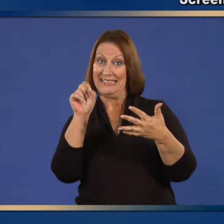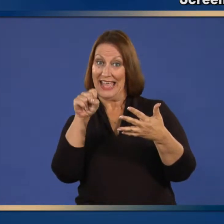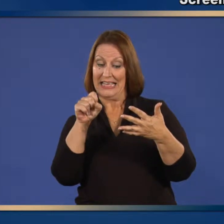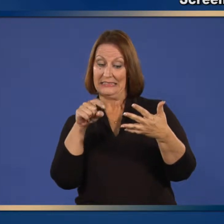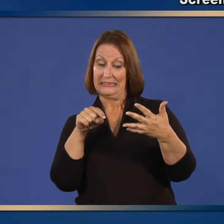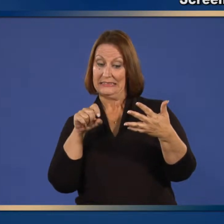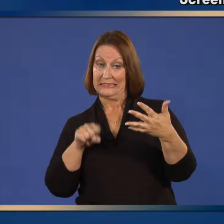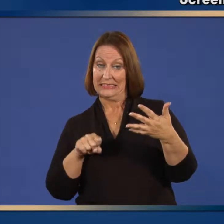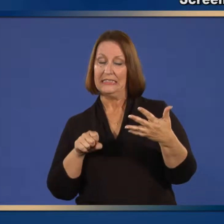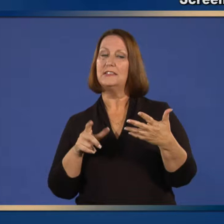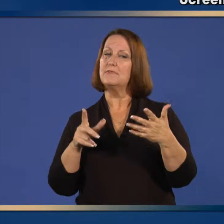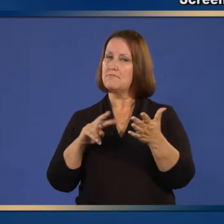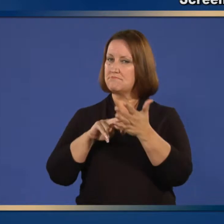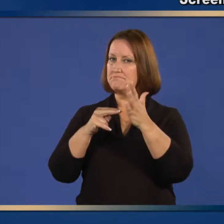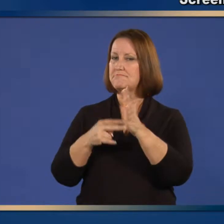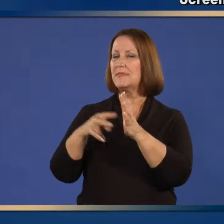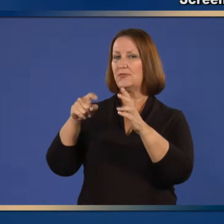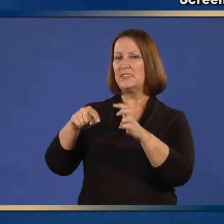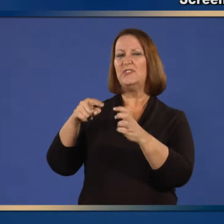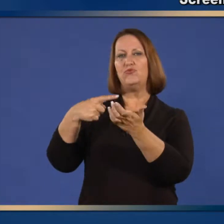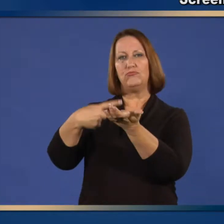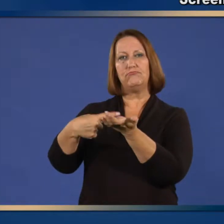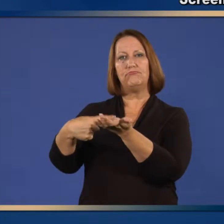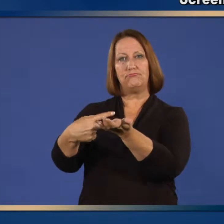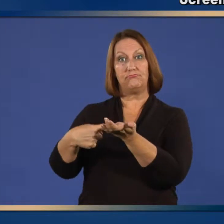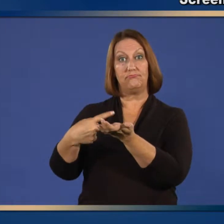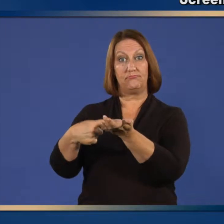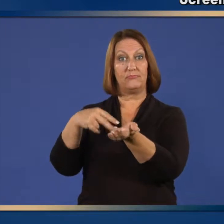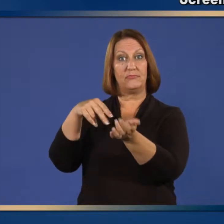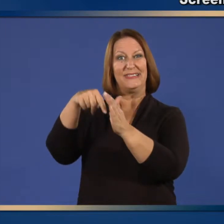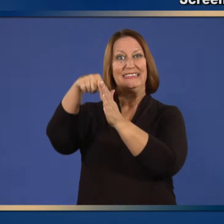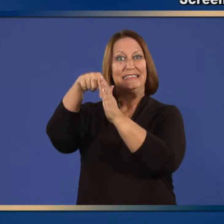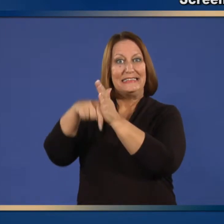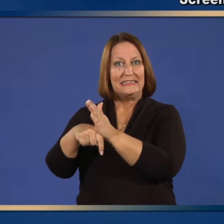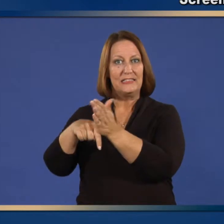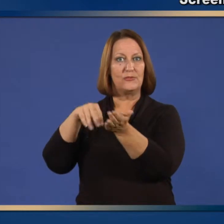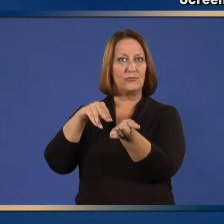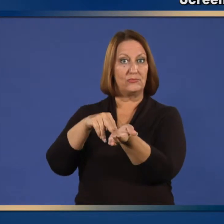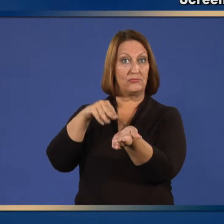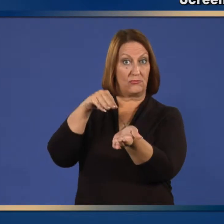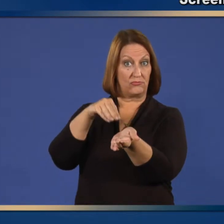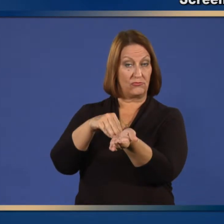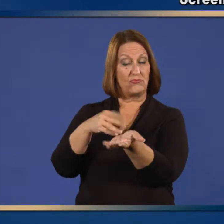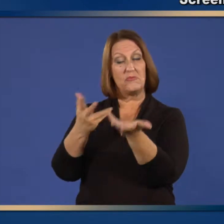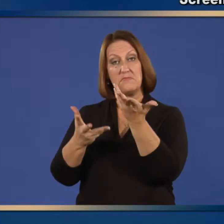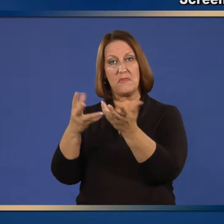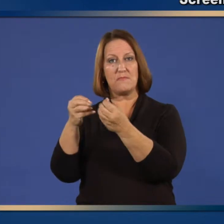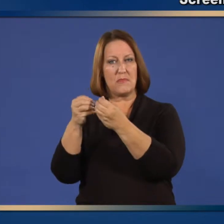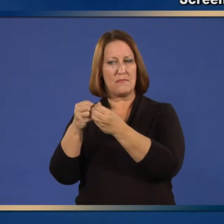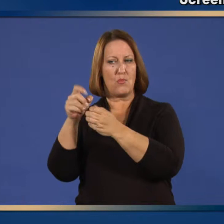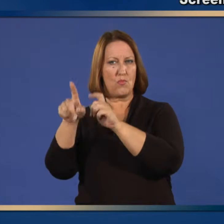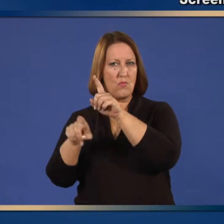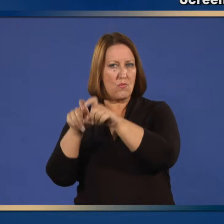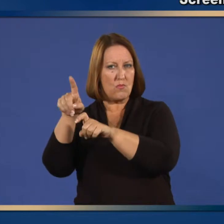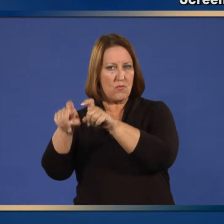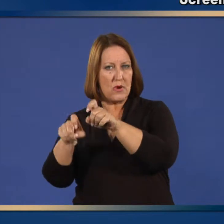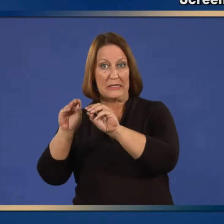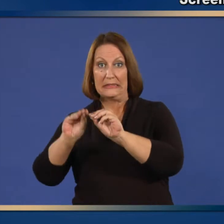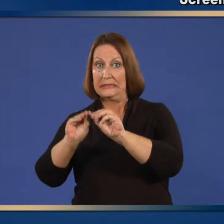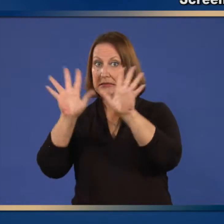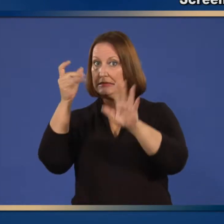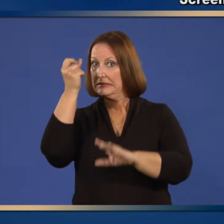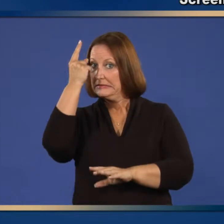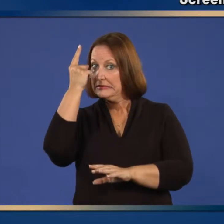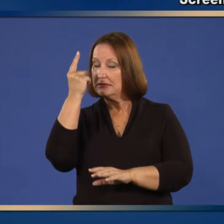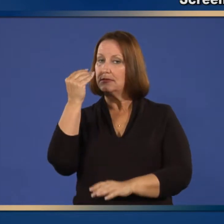your child should not be vaccinated. It just means additional questions must be